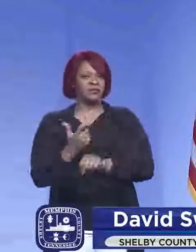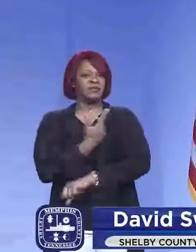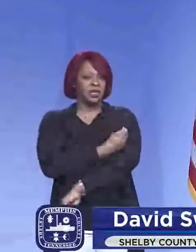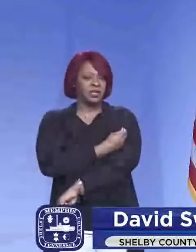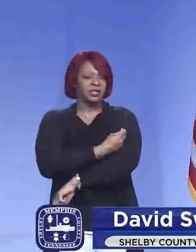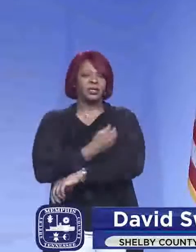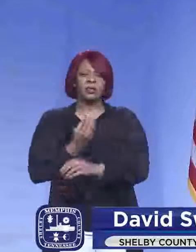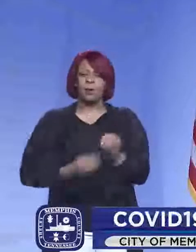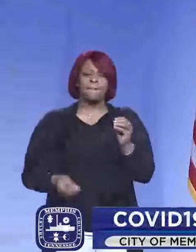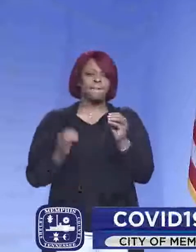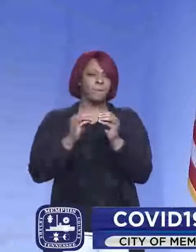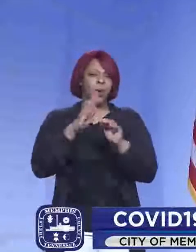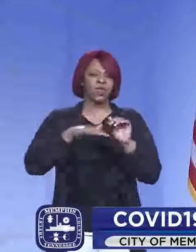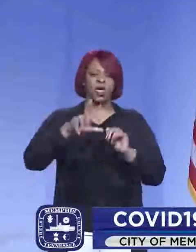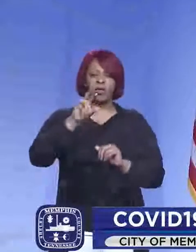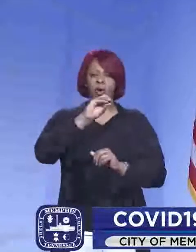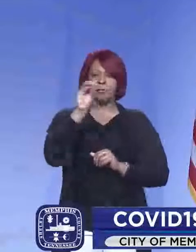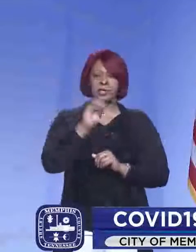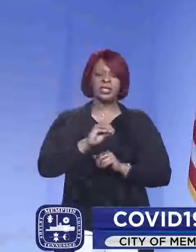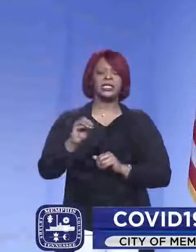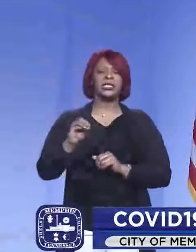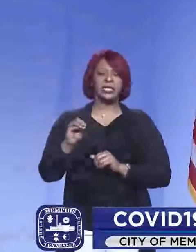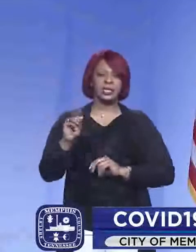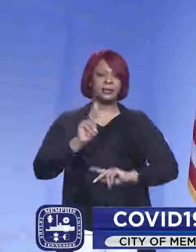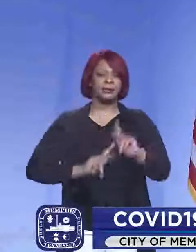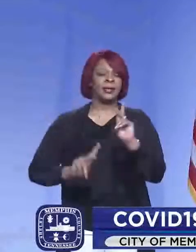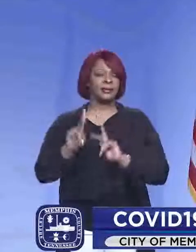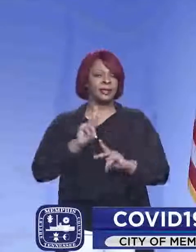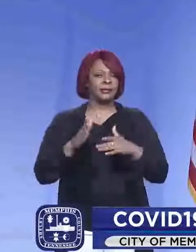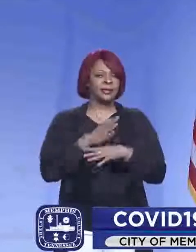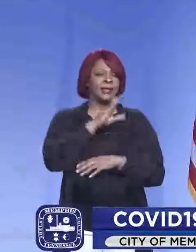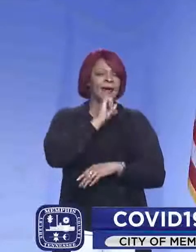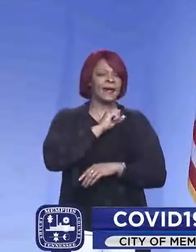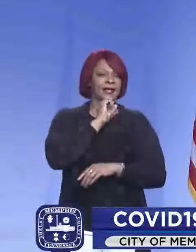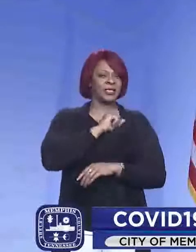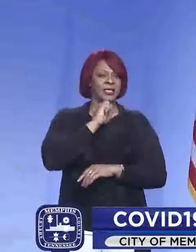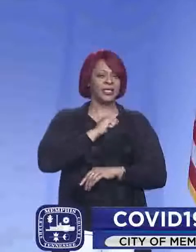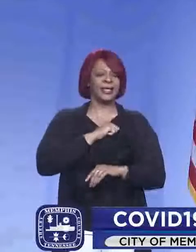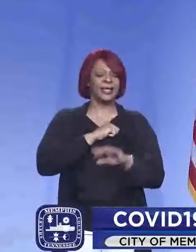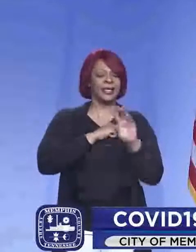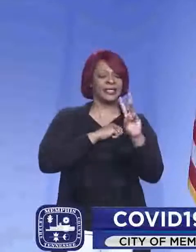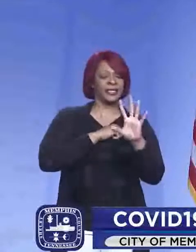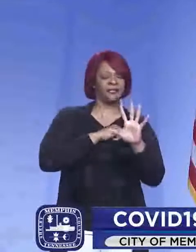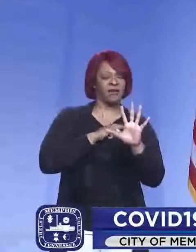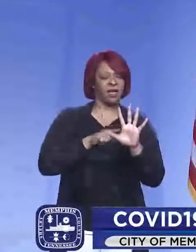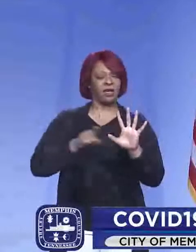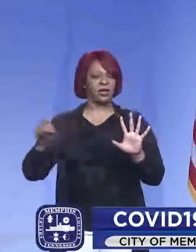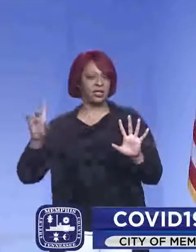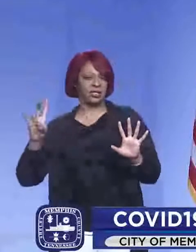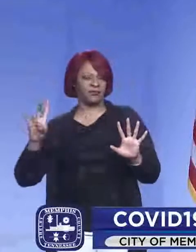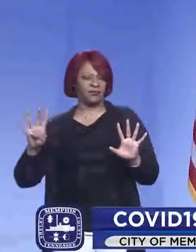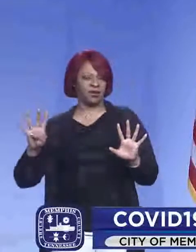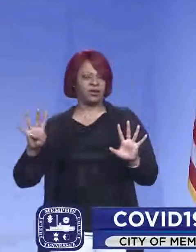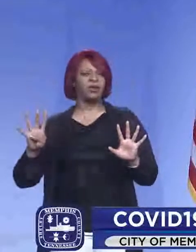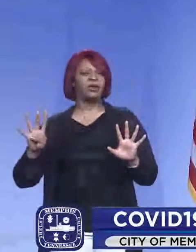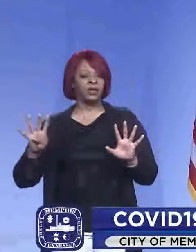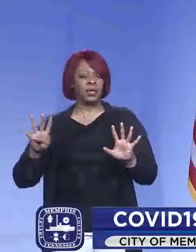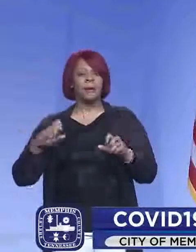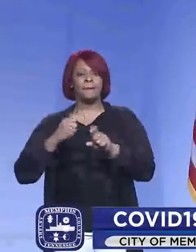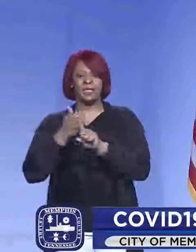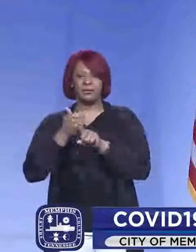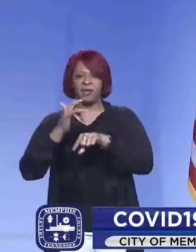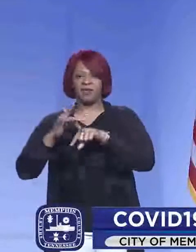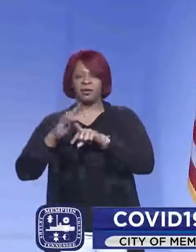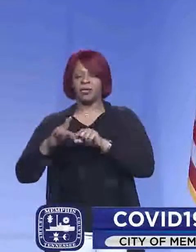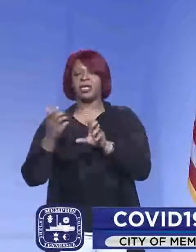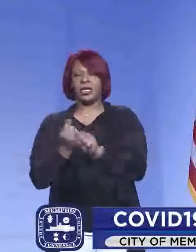more than 30% of the people between the age of 65 and 74 who have availed themselves of